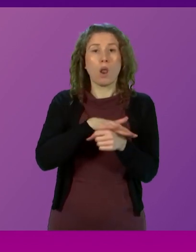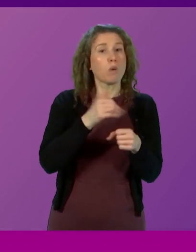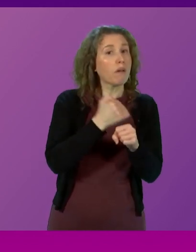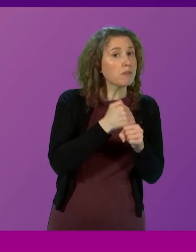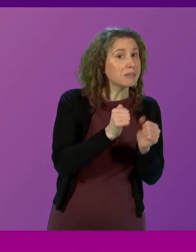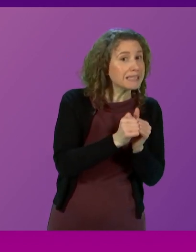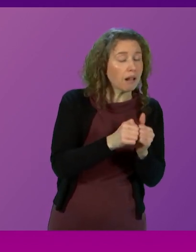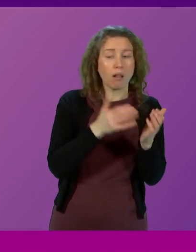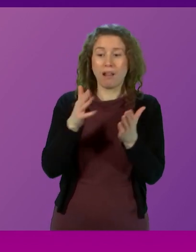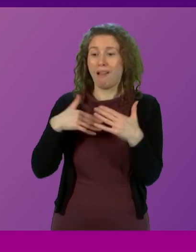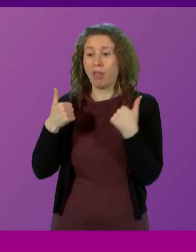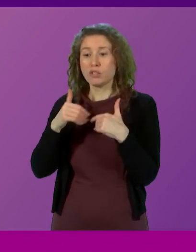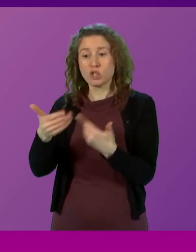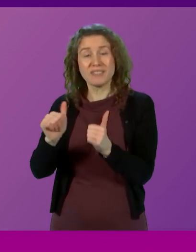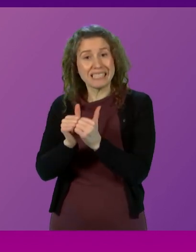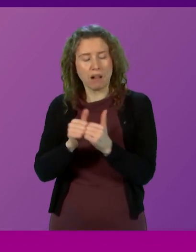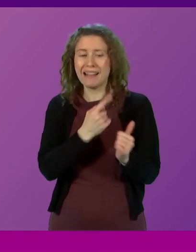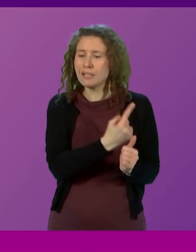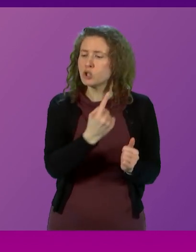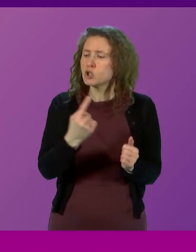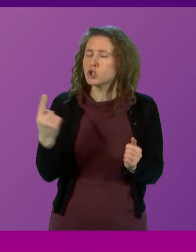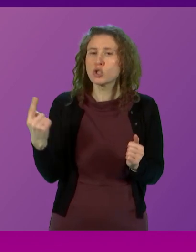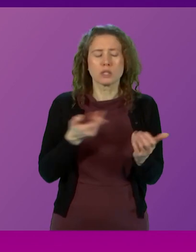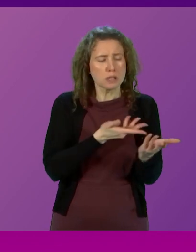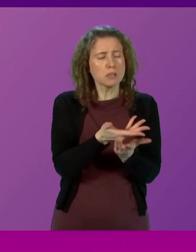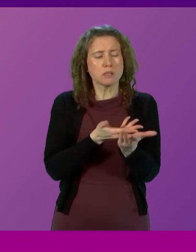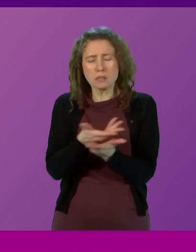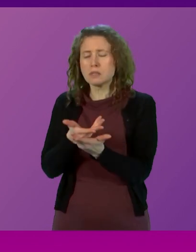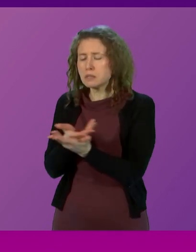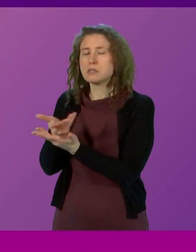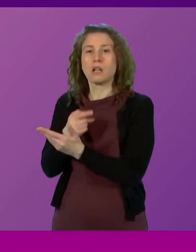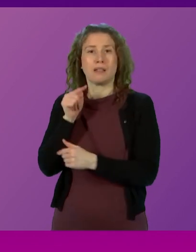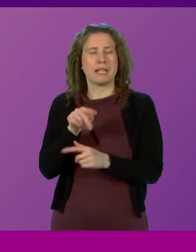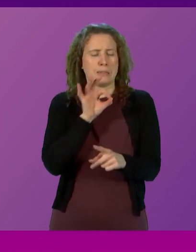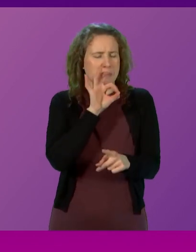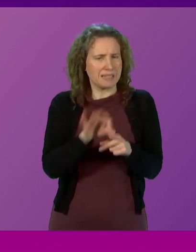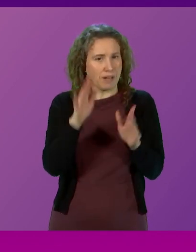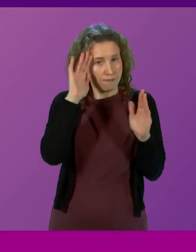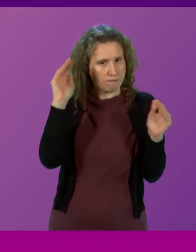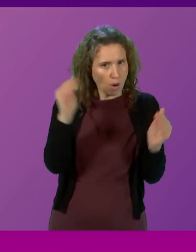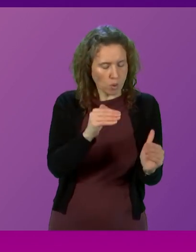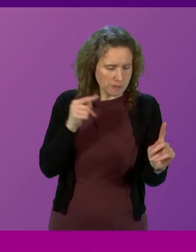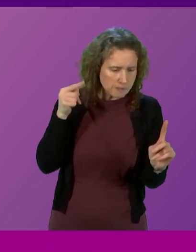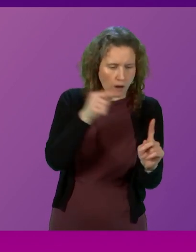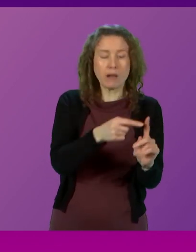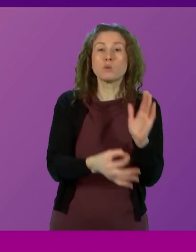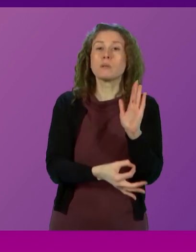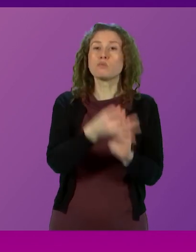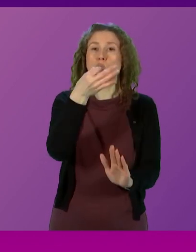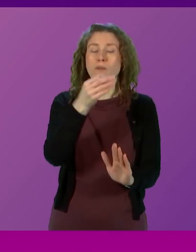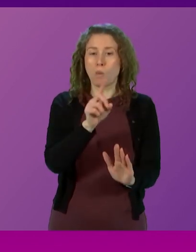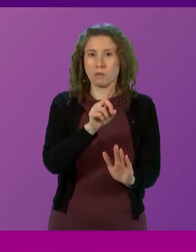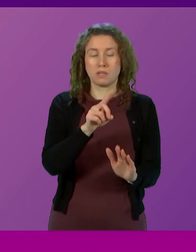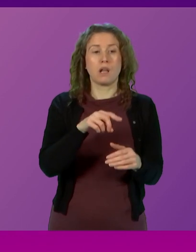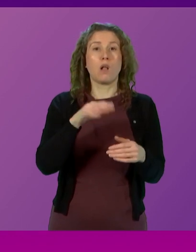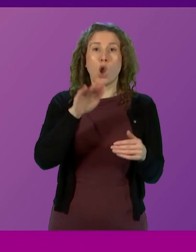or the health service deal each of these deals has been specifically focused and targeted on improving the position